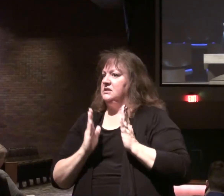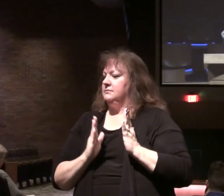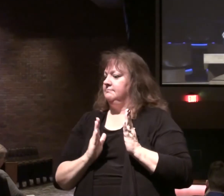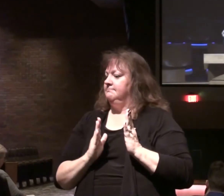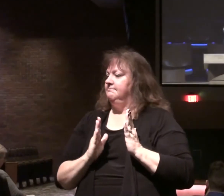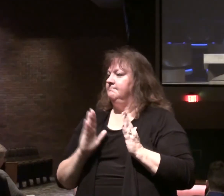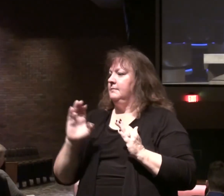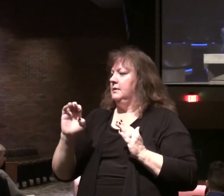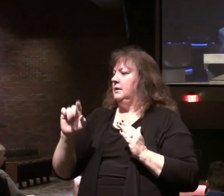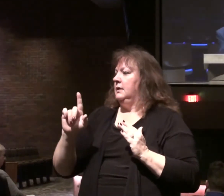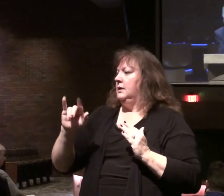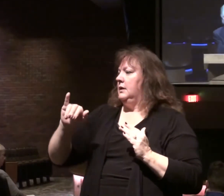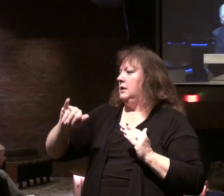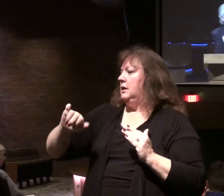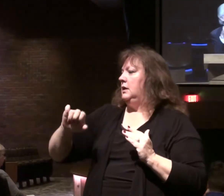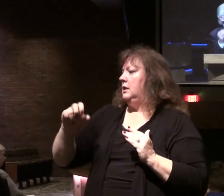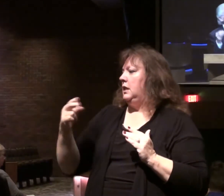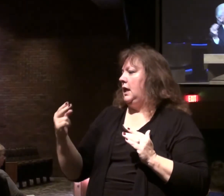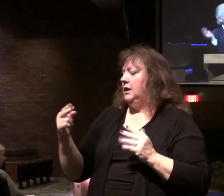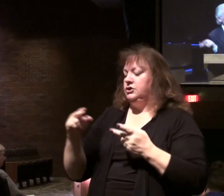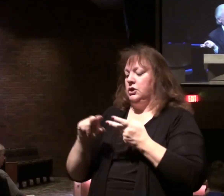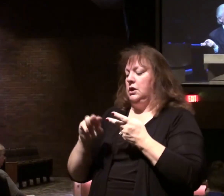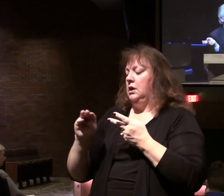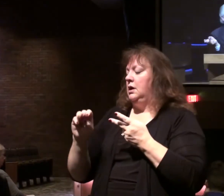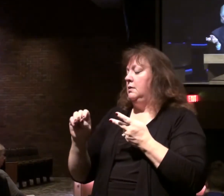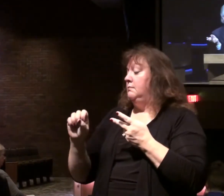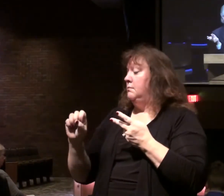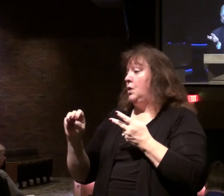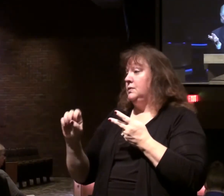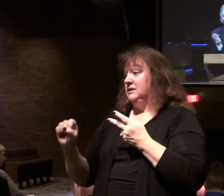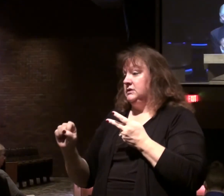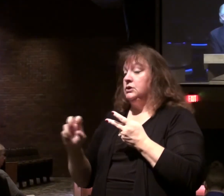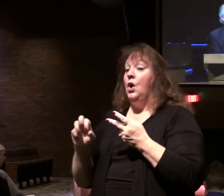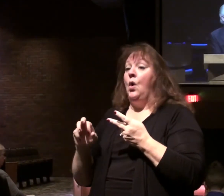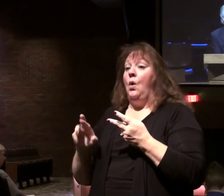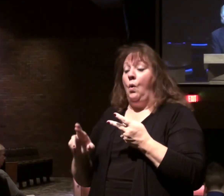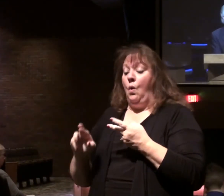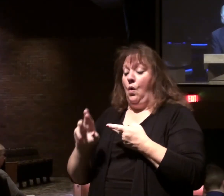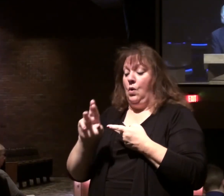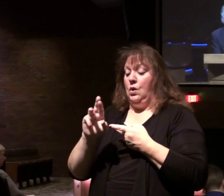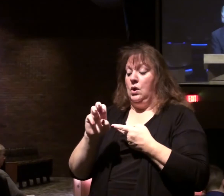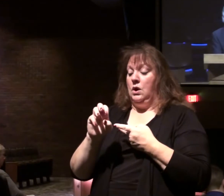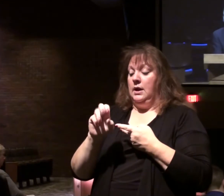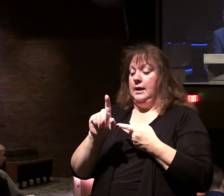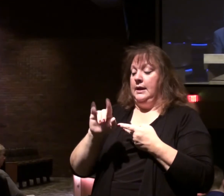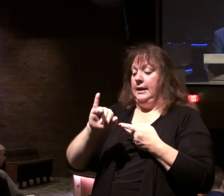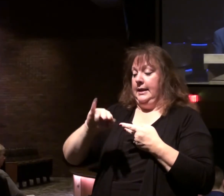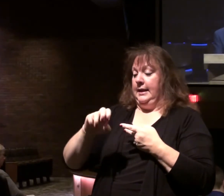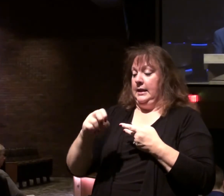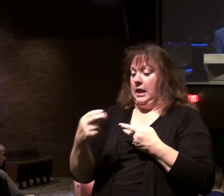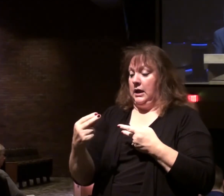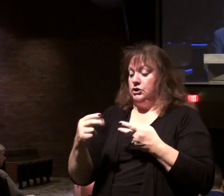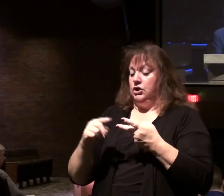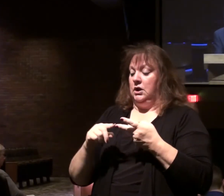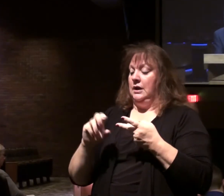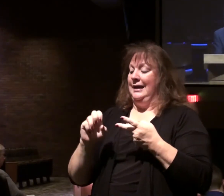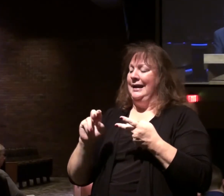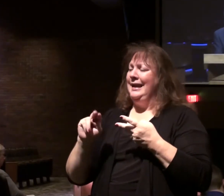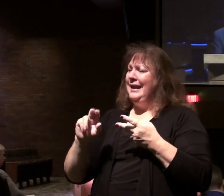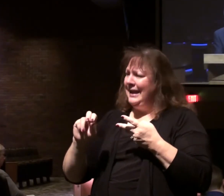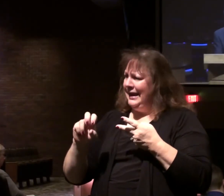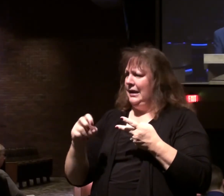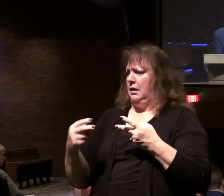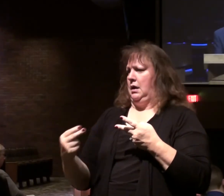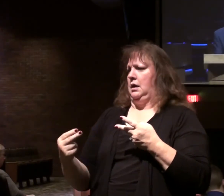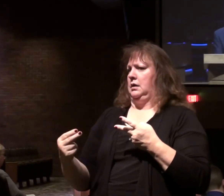Elijah and Moses or Elijah and Enoch. Usually Elijah is one of the two. And